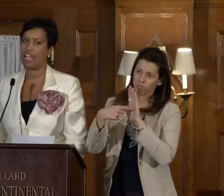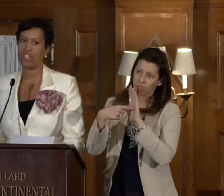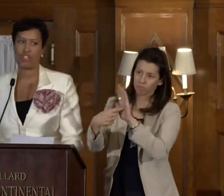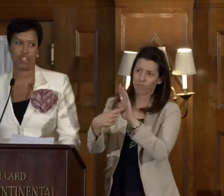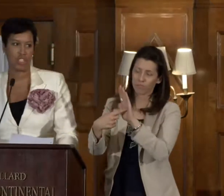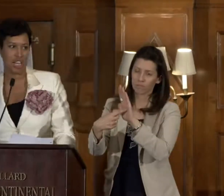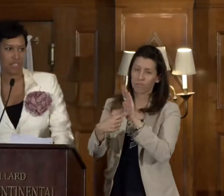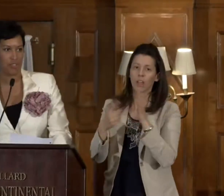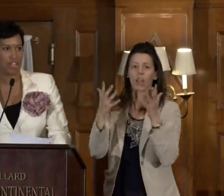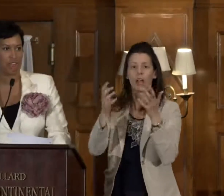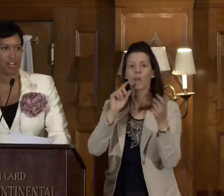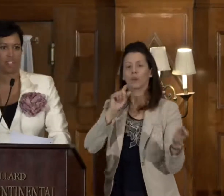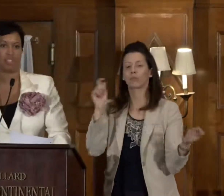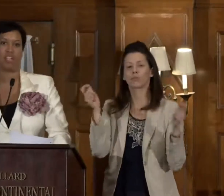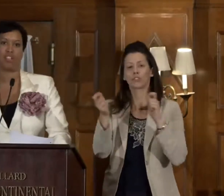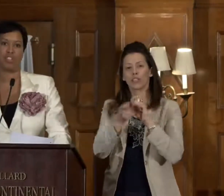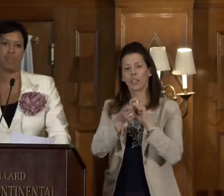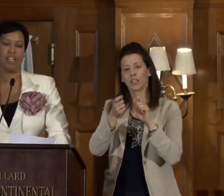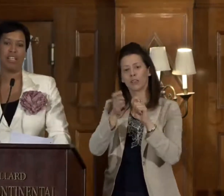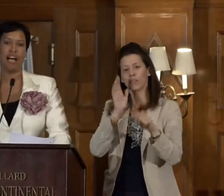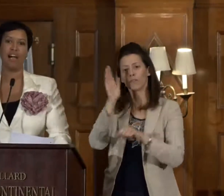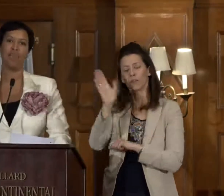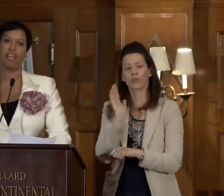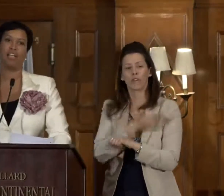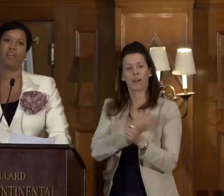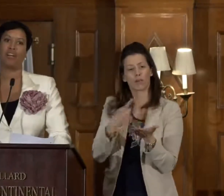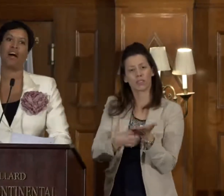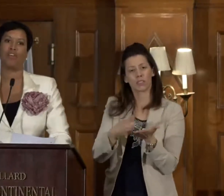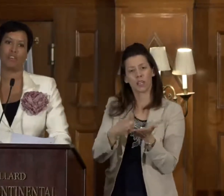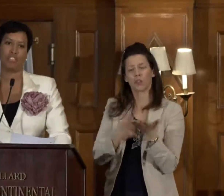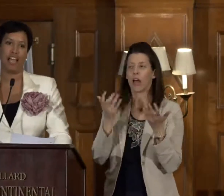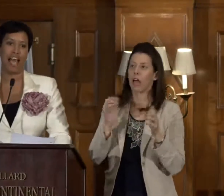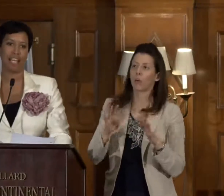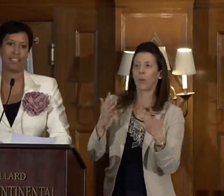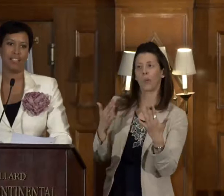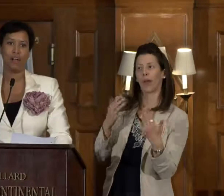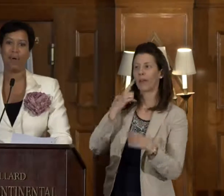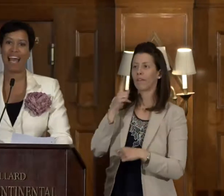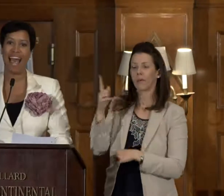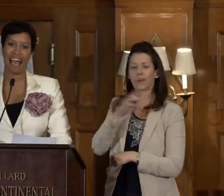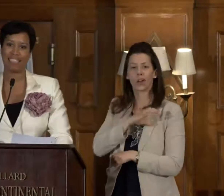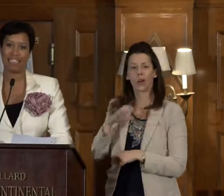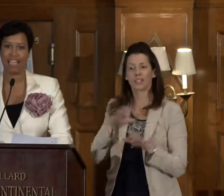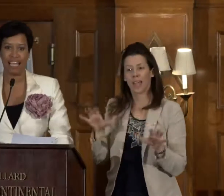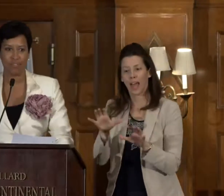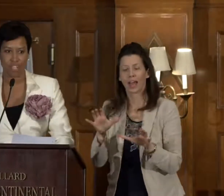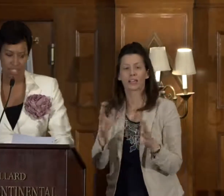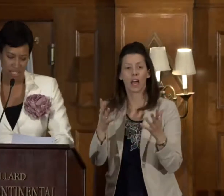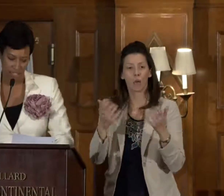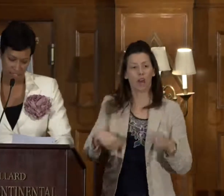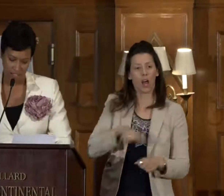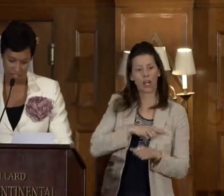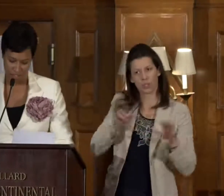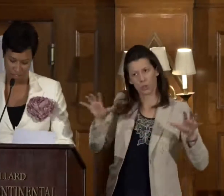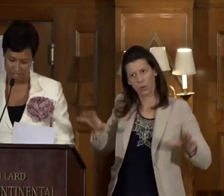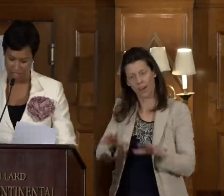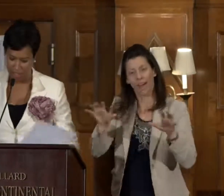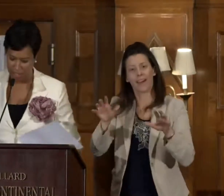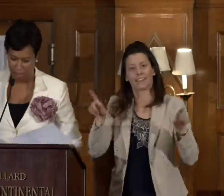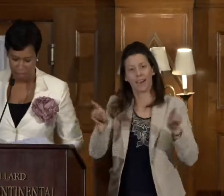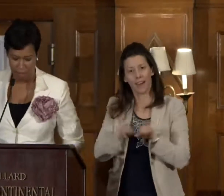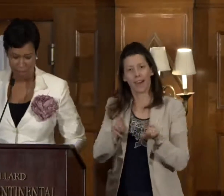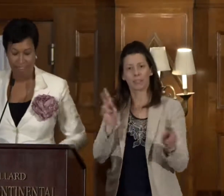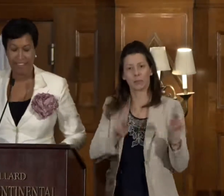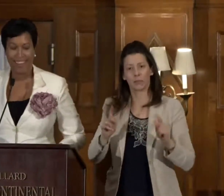to change the trajectory of our discussion. Not waiting on Congress to act, but acting as residents of the District